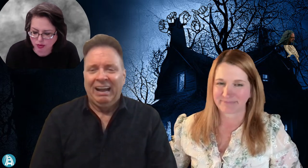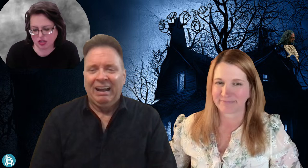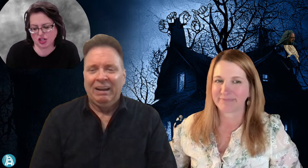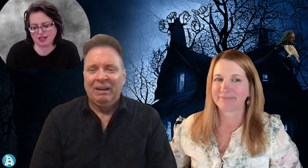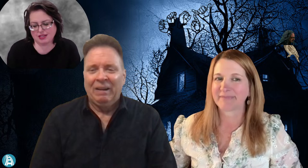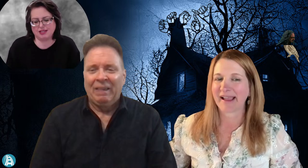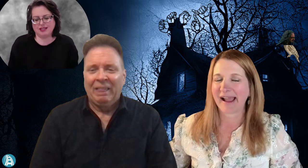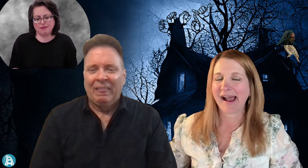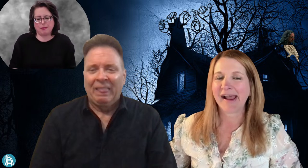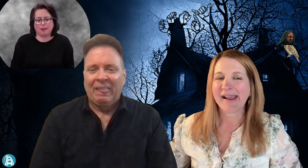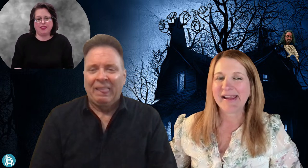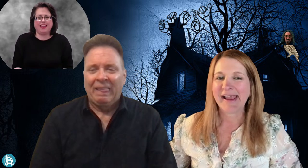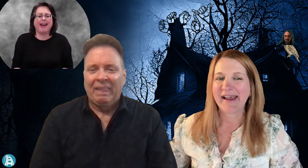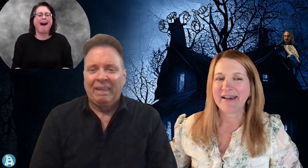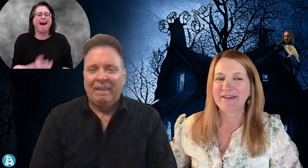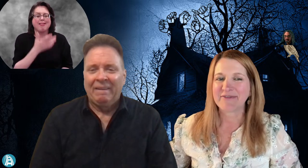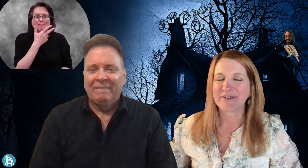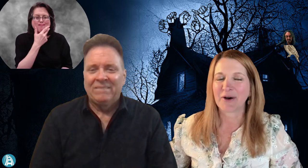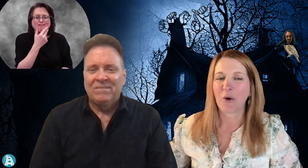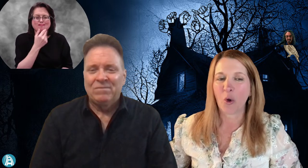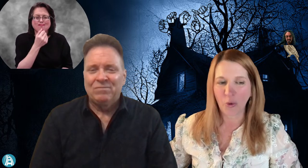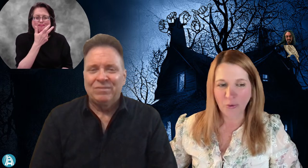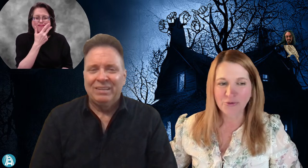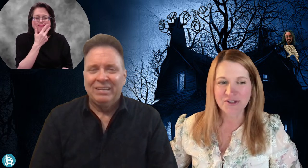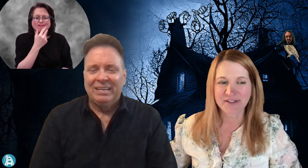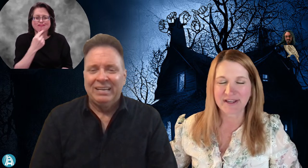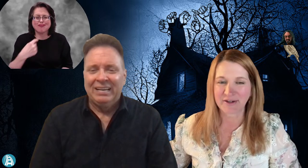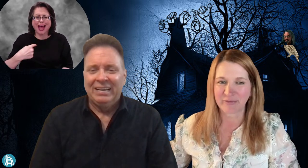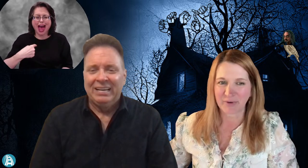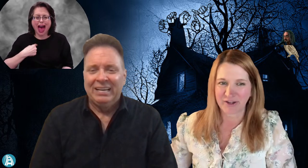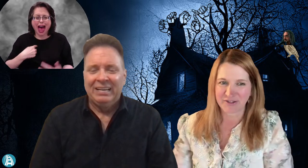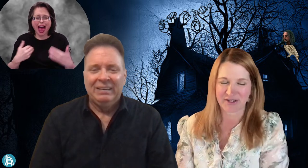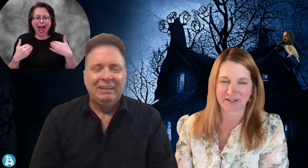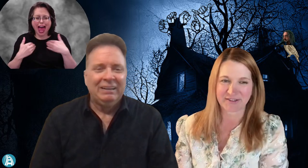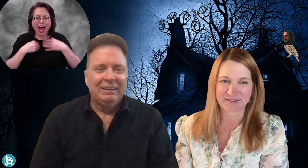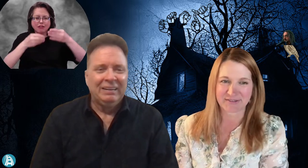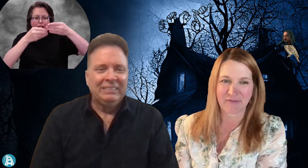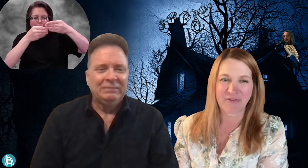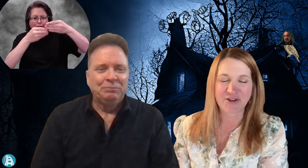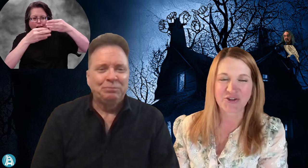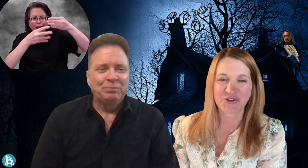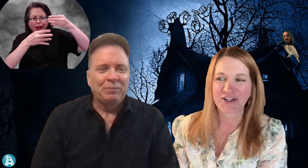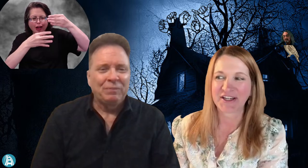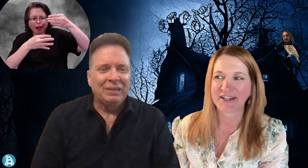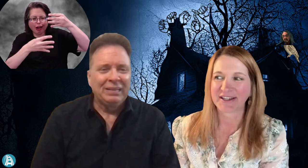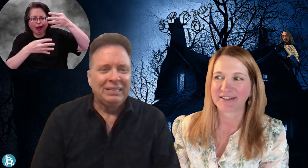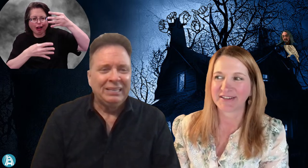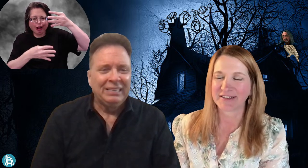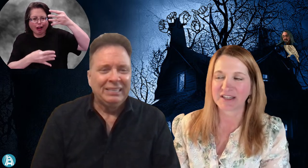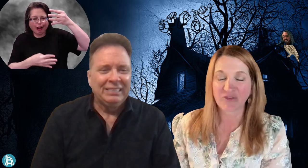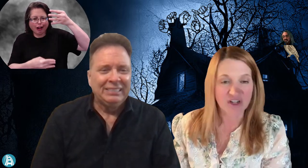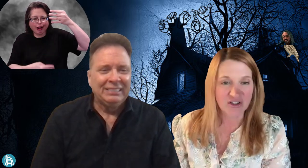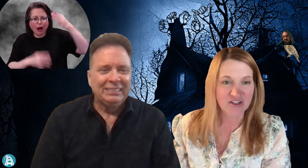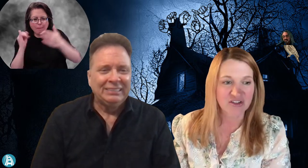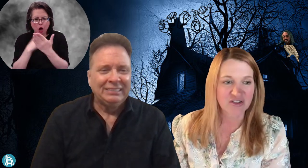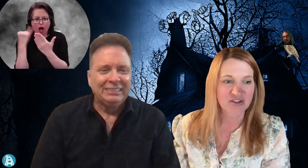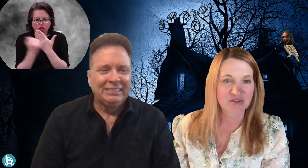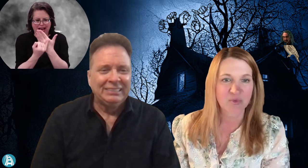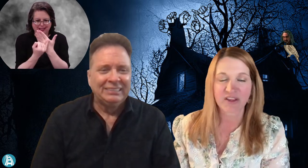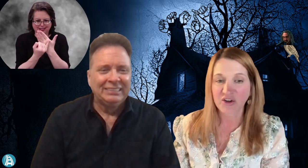project? I have a whole slate of projects featuring deaf characters with